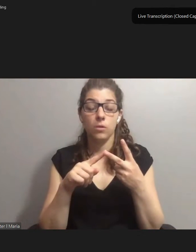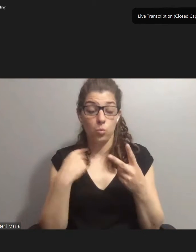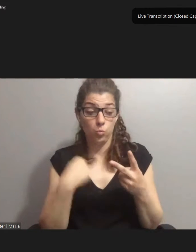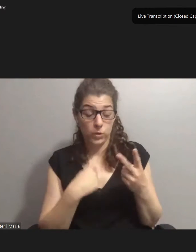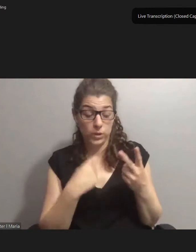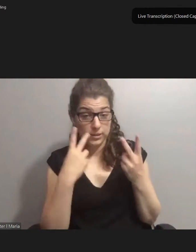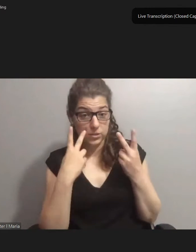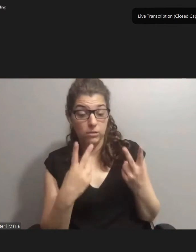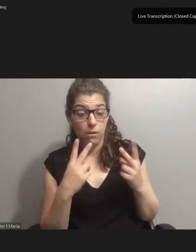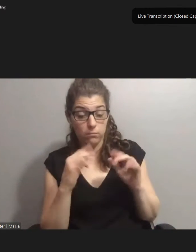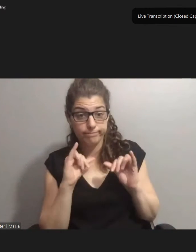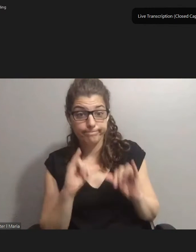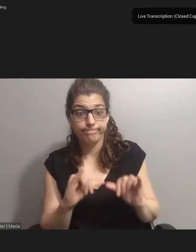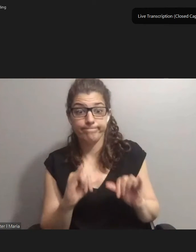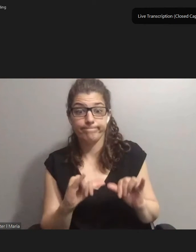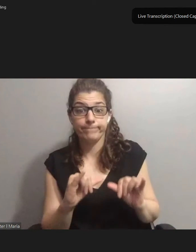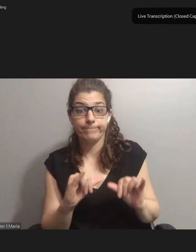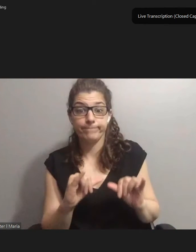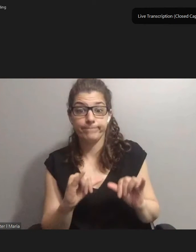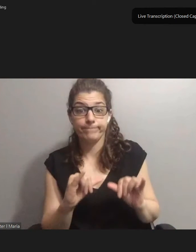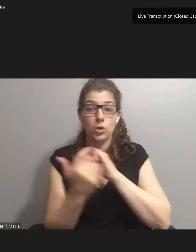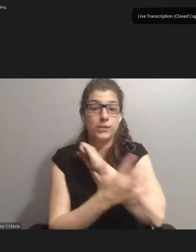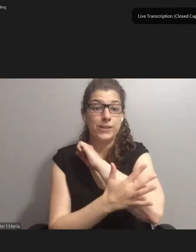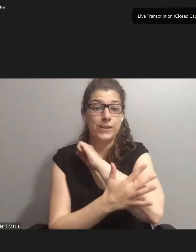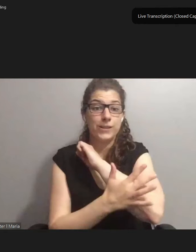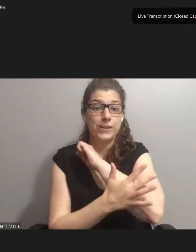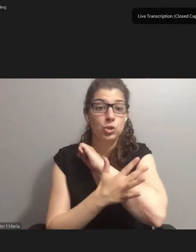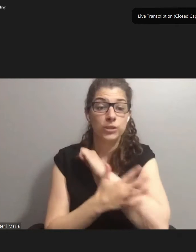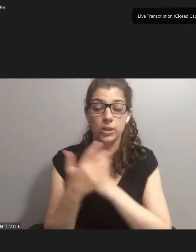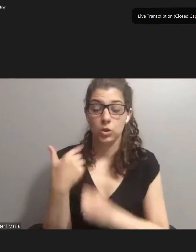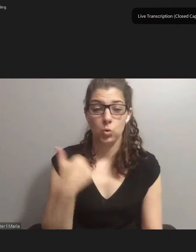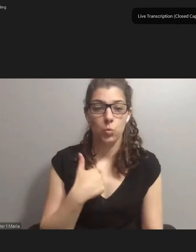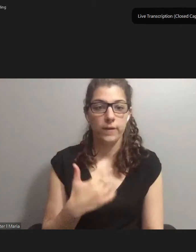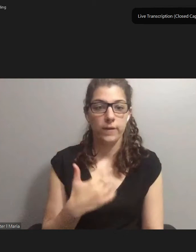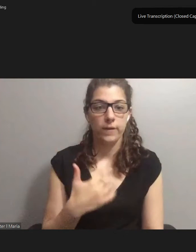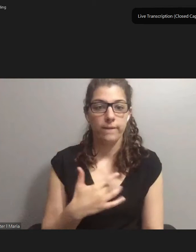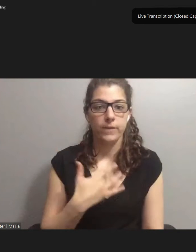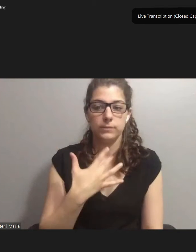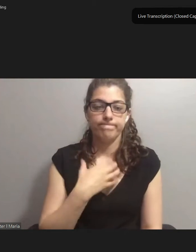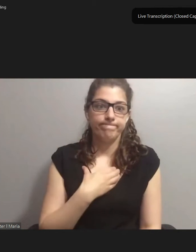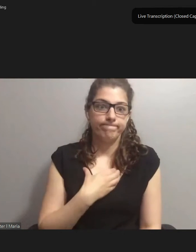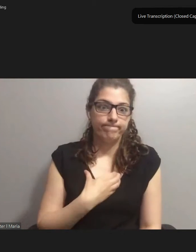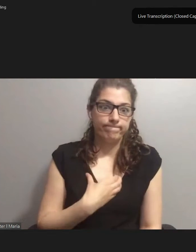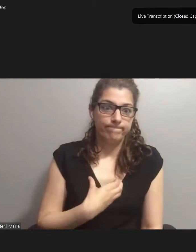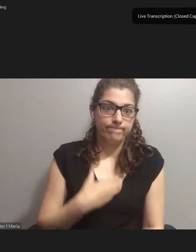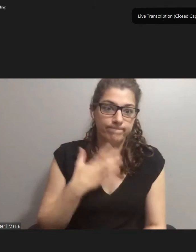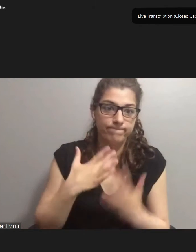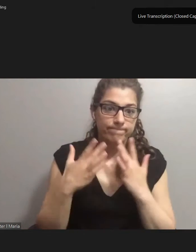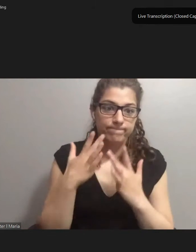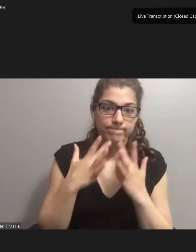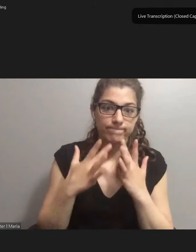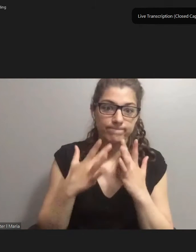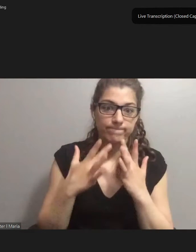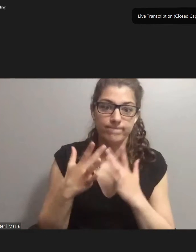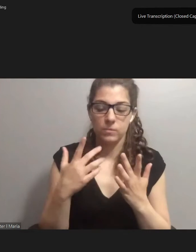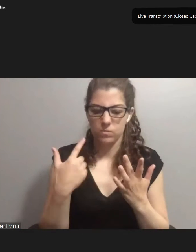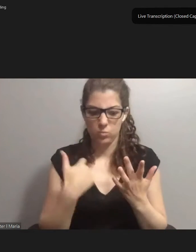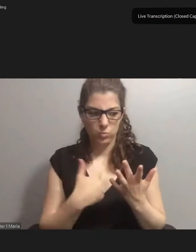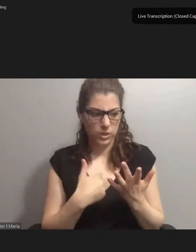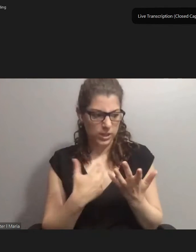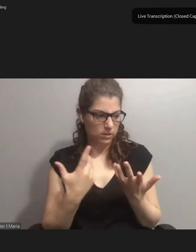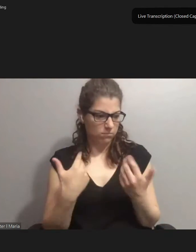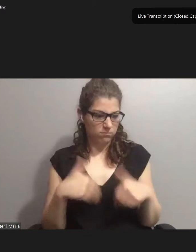and in our country made us desperate. We could not believe in this harsh